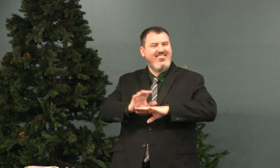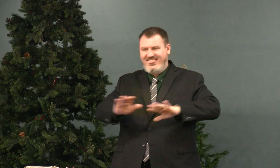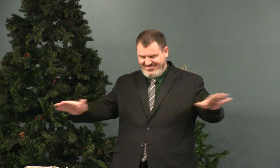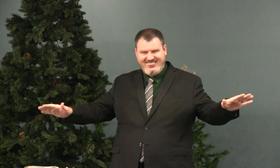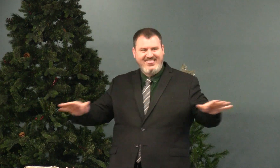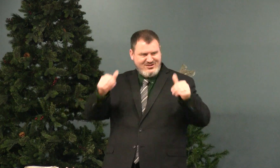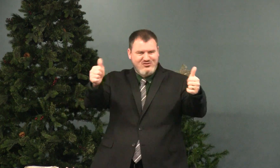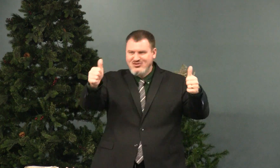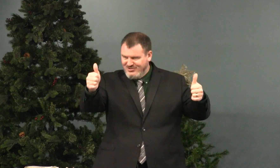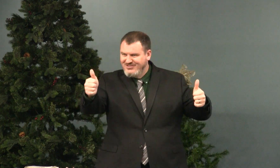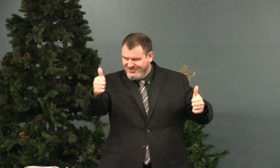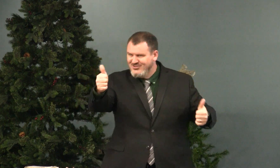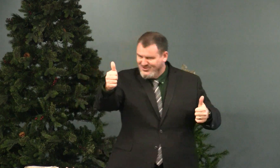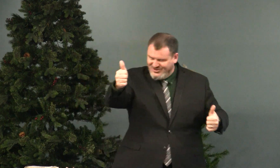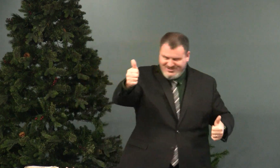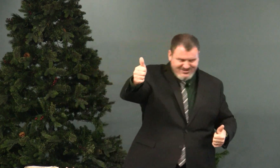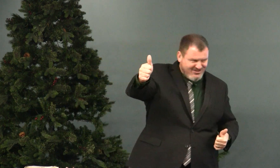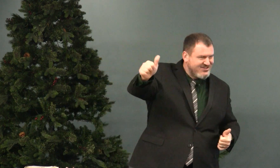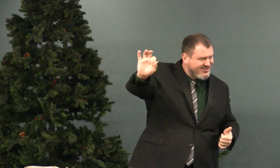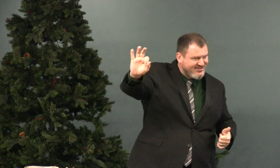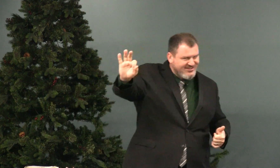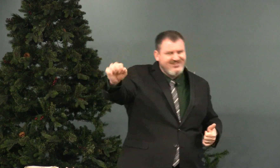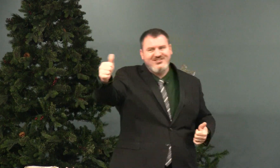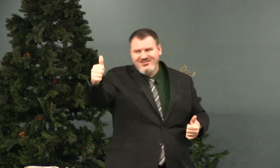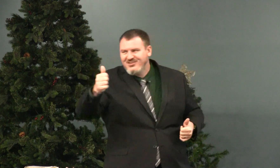Yeah, adultery. Yeah, I did it. I did it. Seven, right.